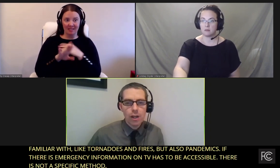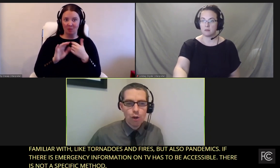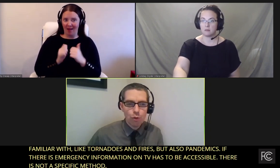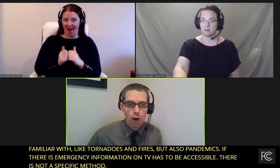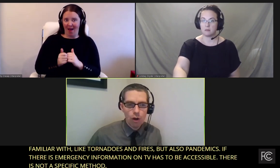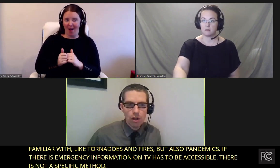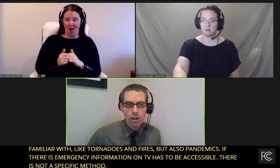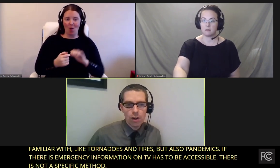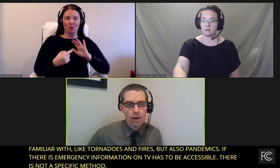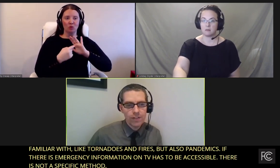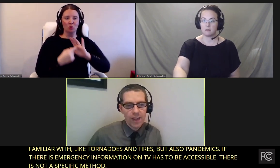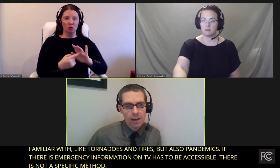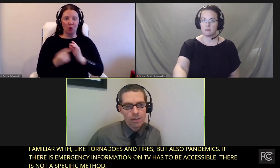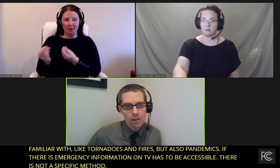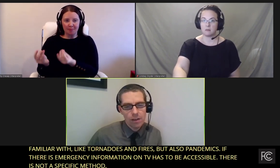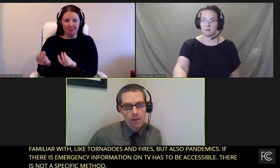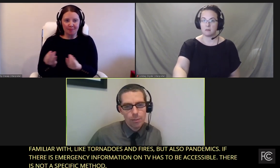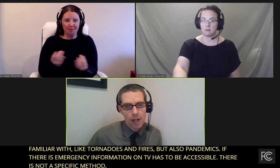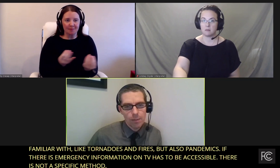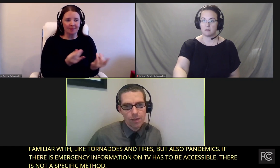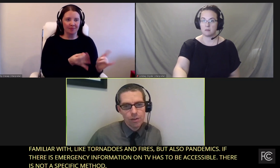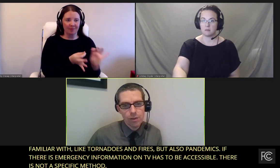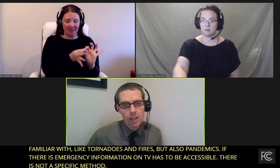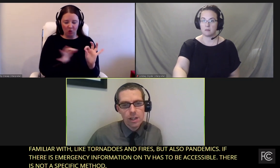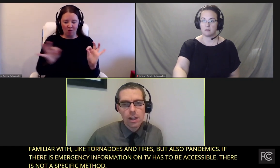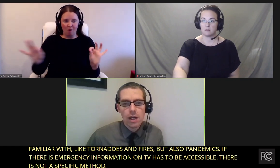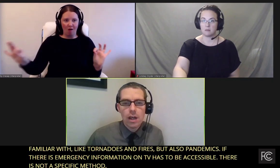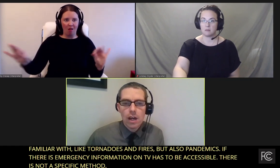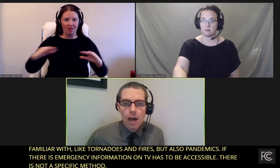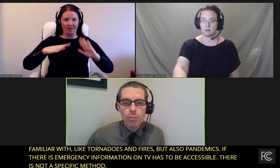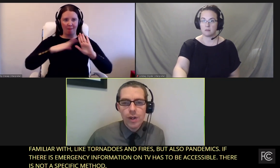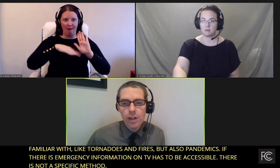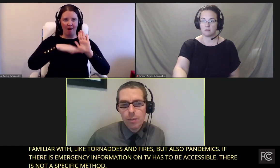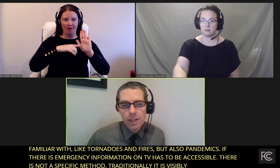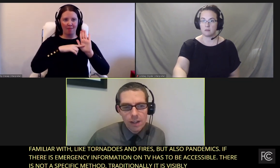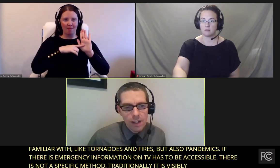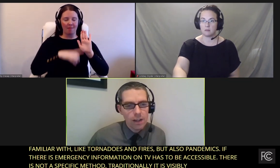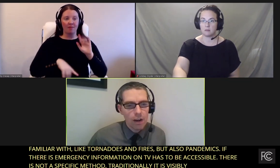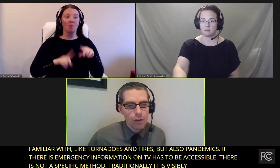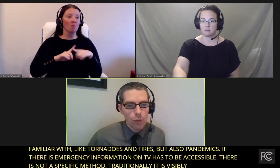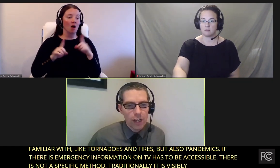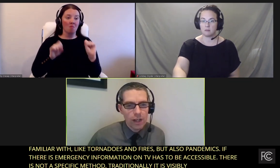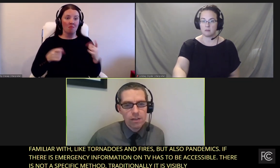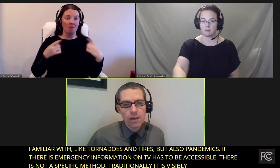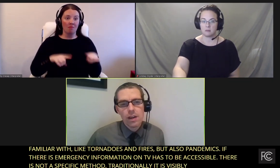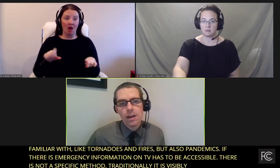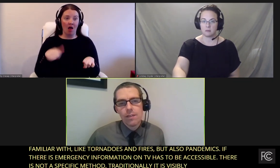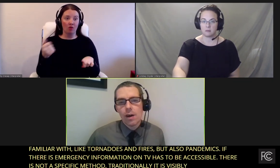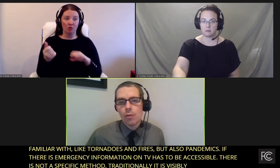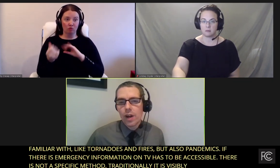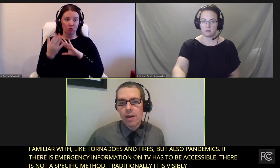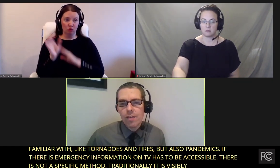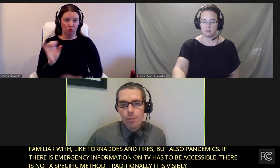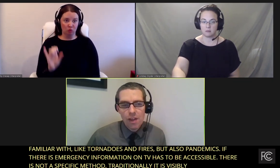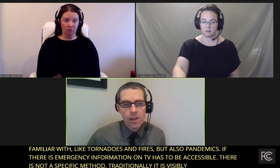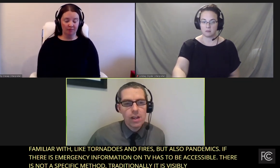showing a crawl of text along the bottom of the screen, but it could be done in other ways. Whatever the method,